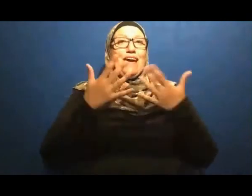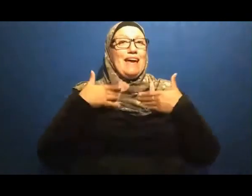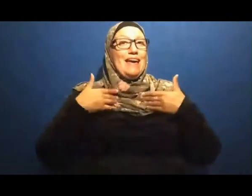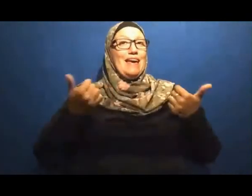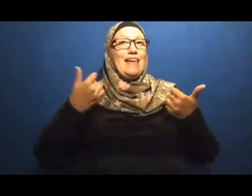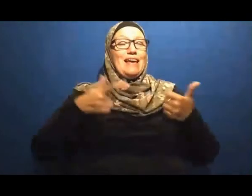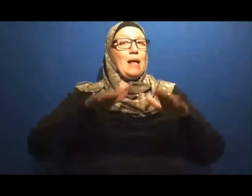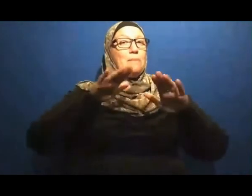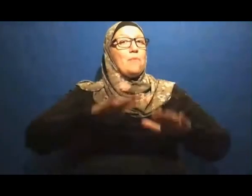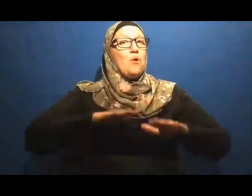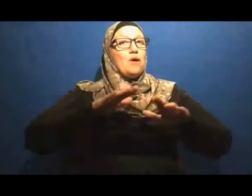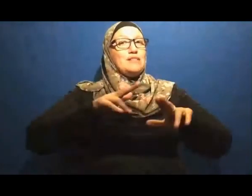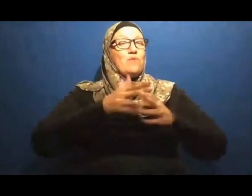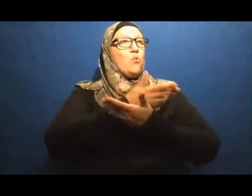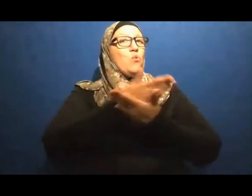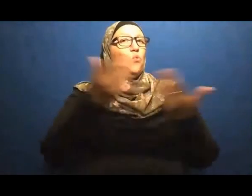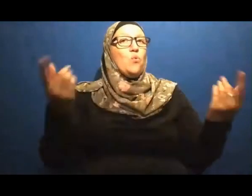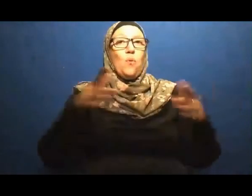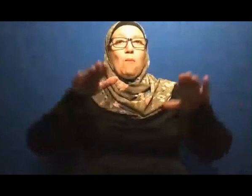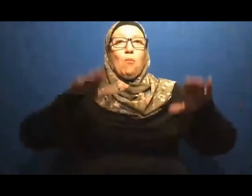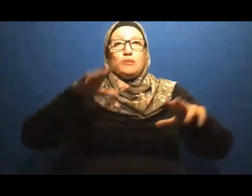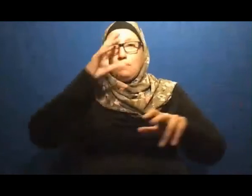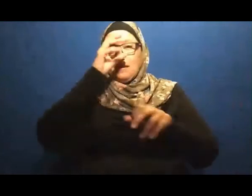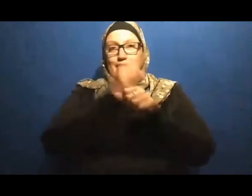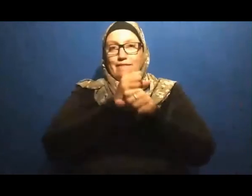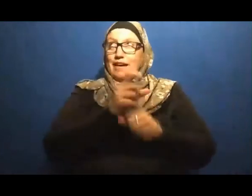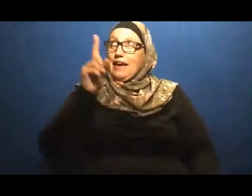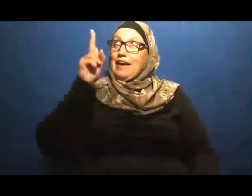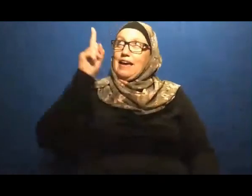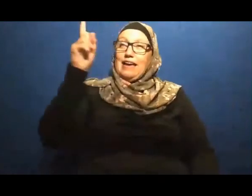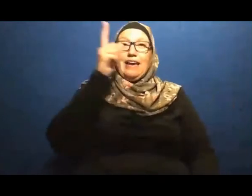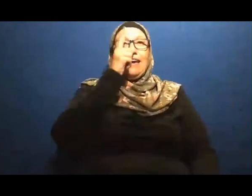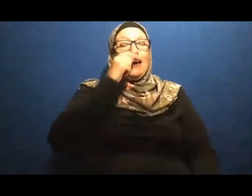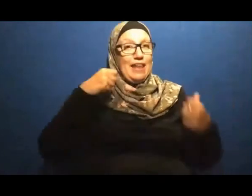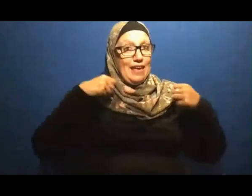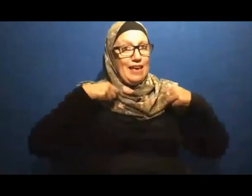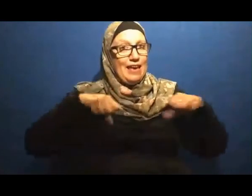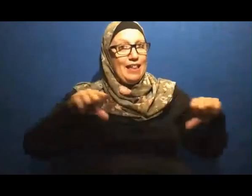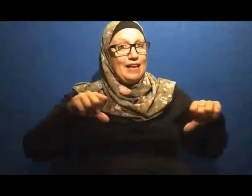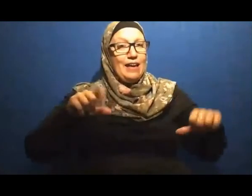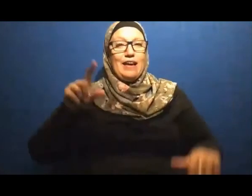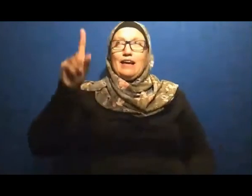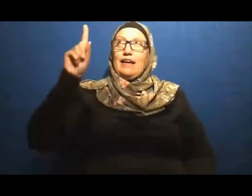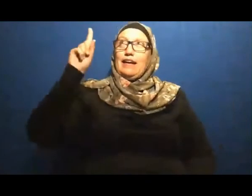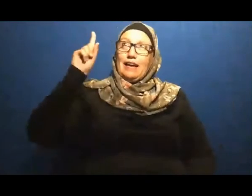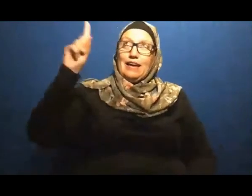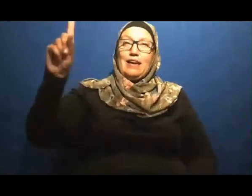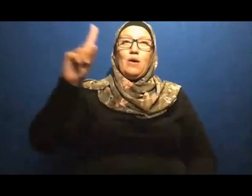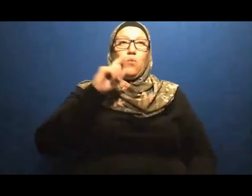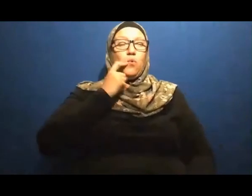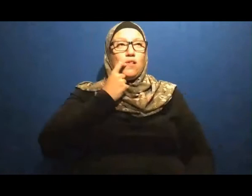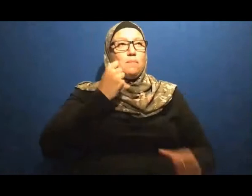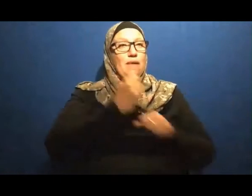healer God is the merciful And Quran heals Okay On the other hand The same Quran